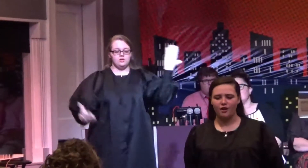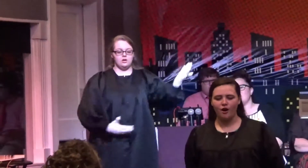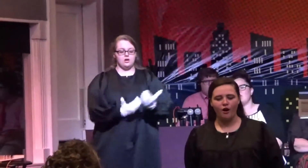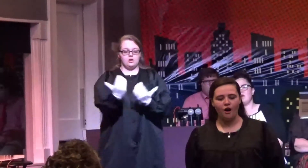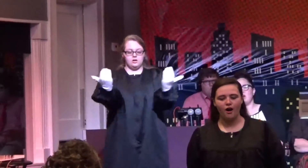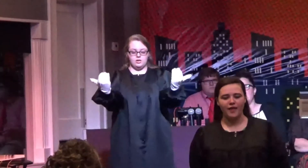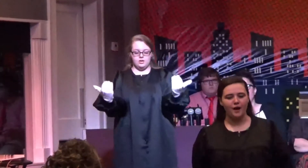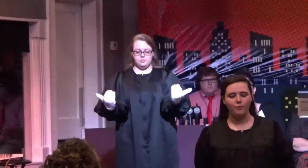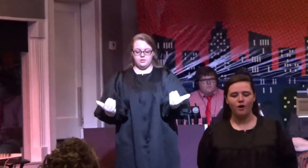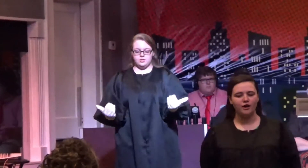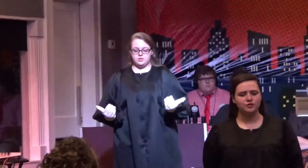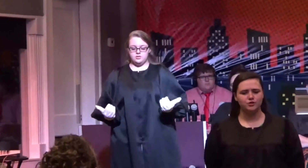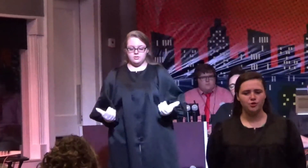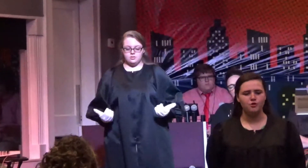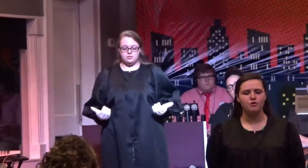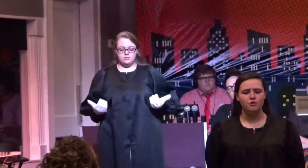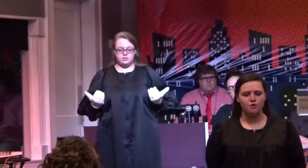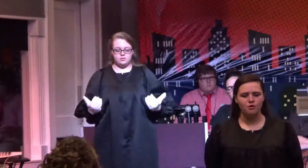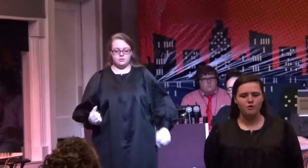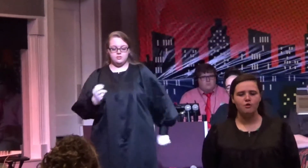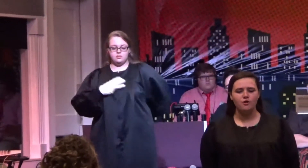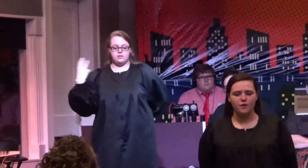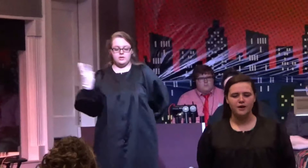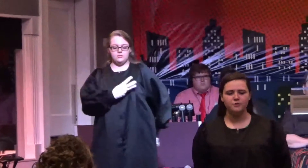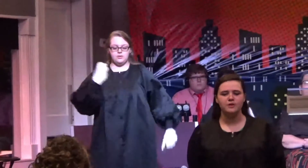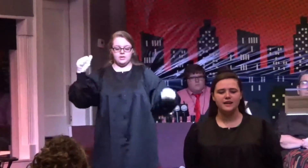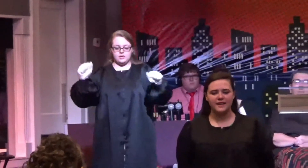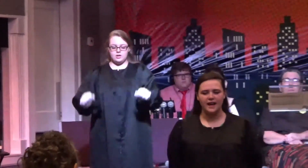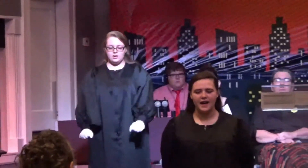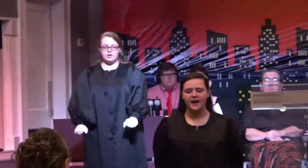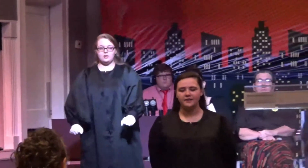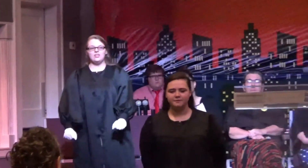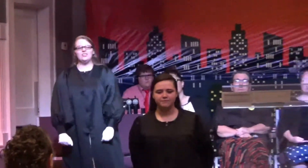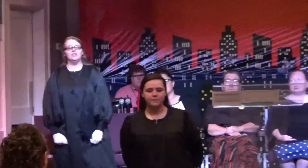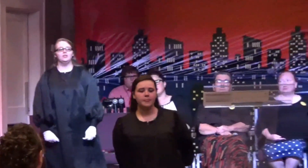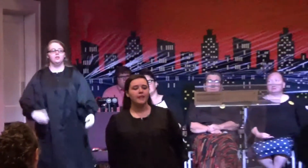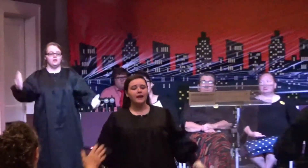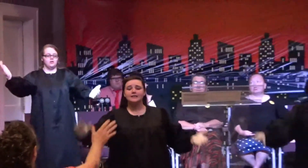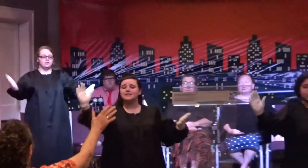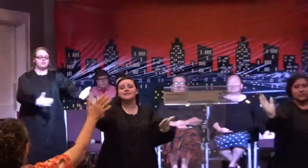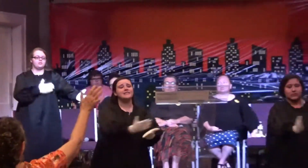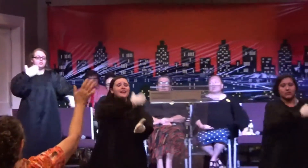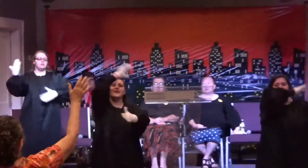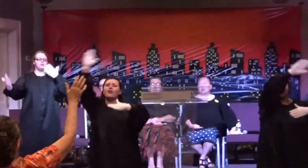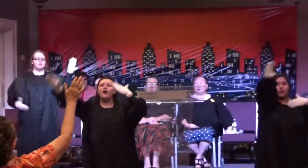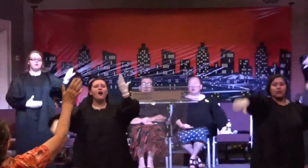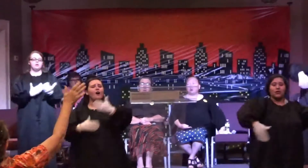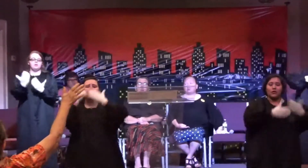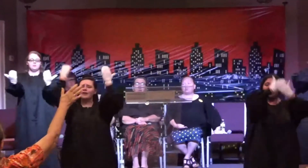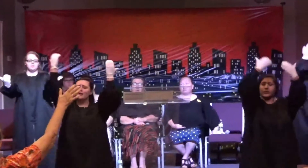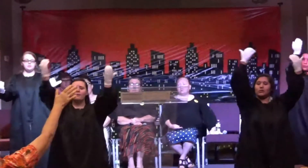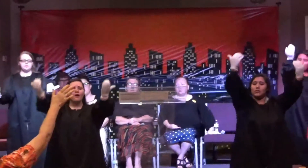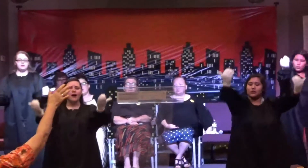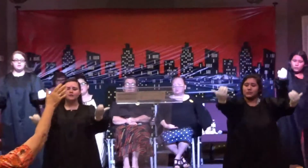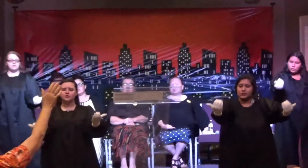all I want to Yes, I can sing all I want